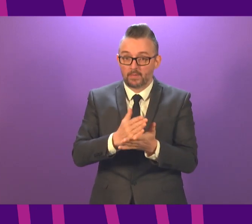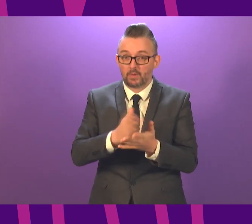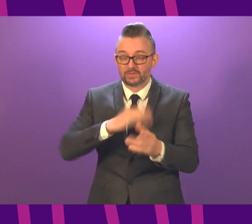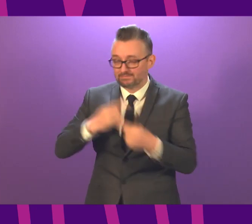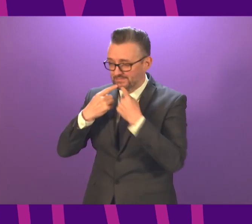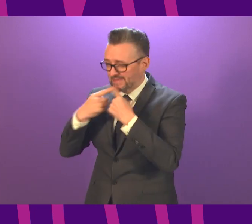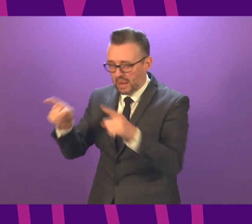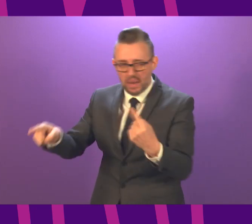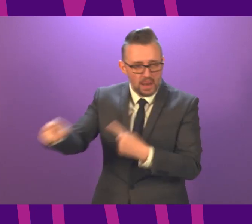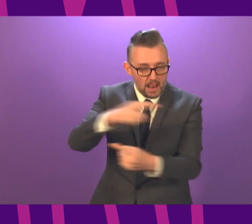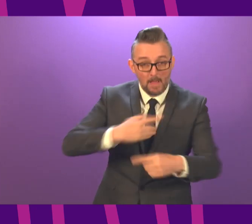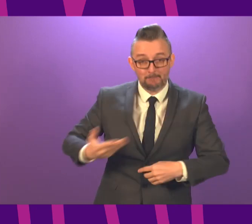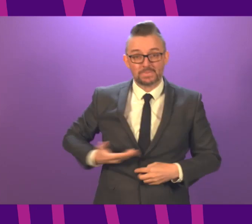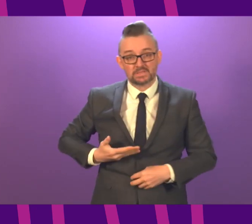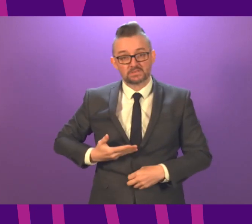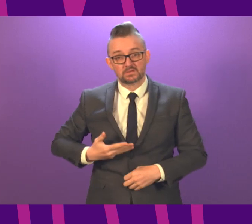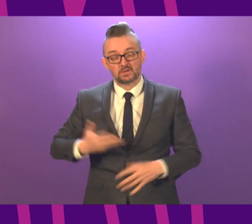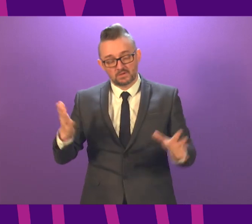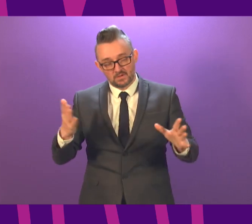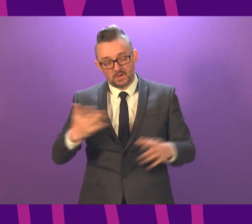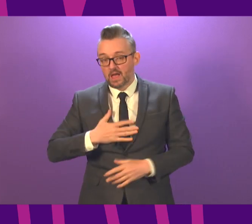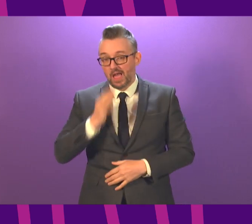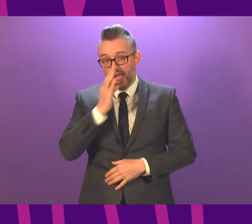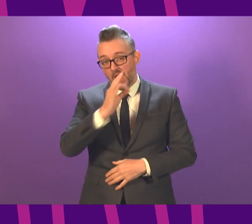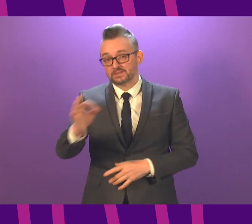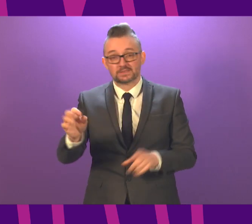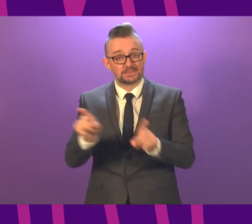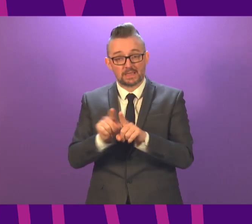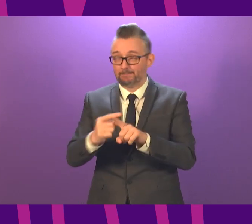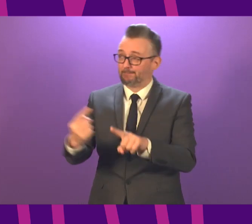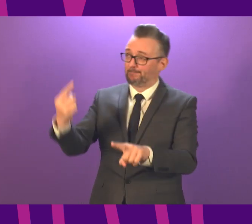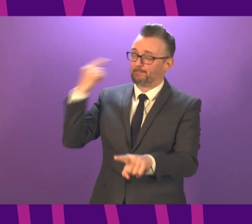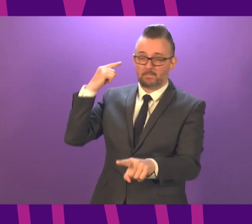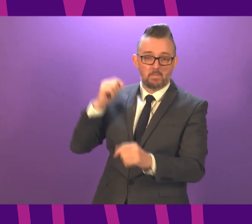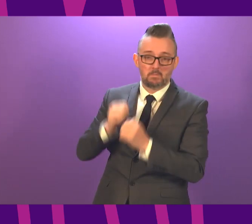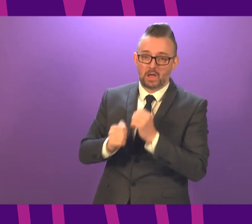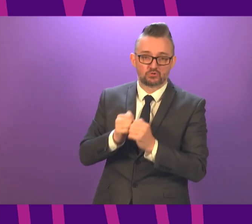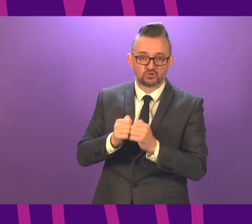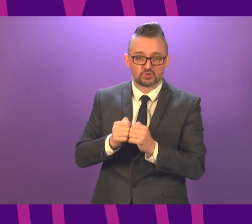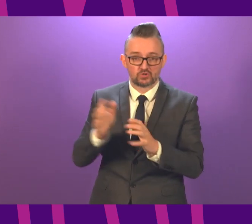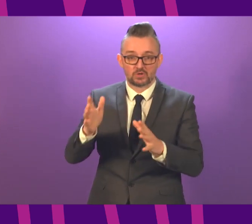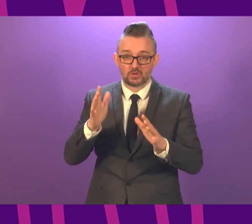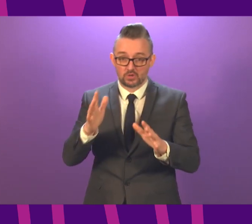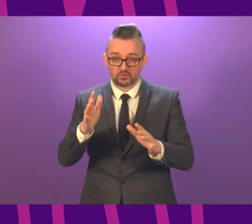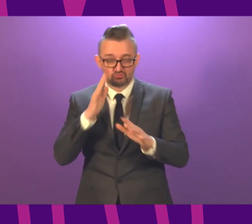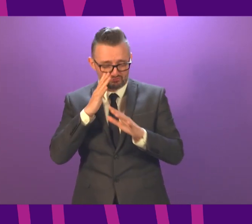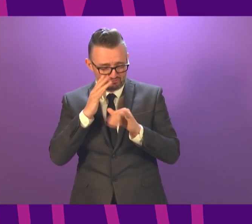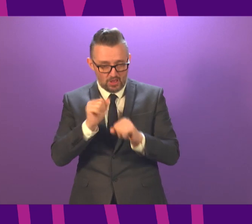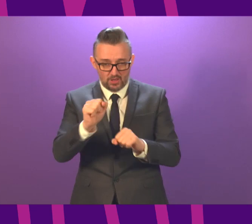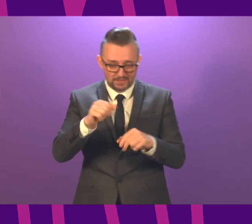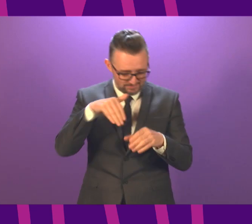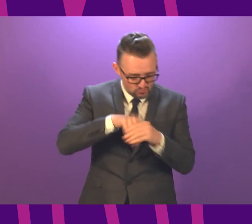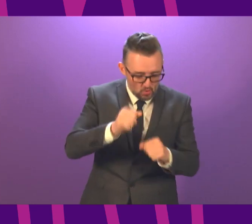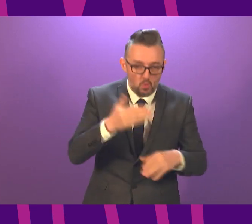businesses is that are asking you again, as you did in March, to very rigorously scrutinise your own operations